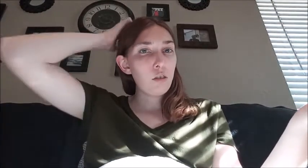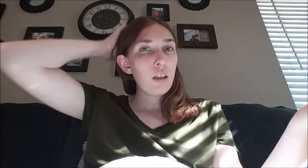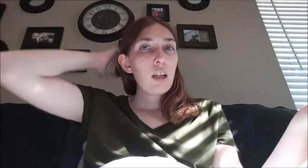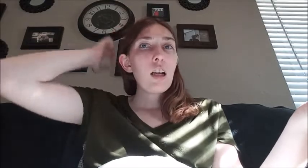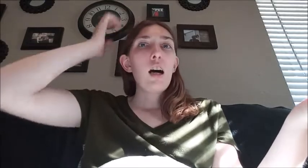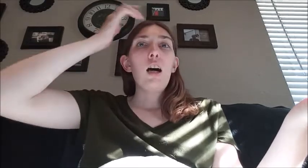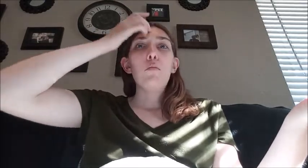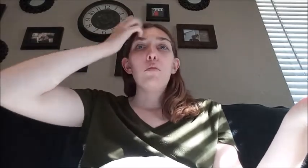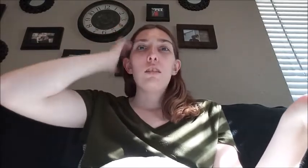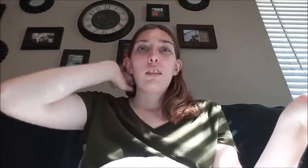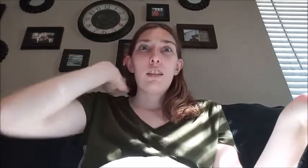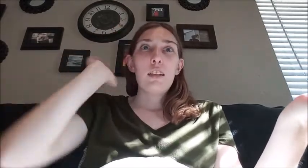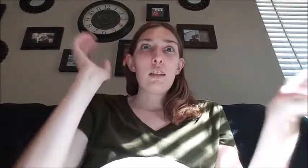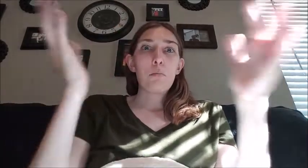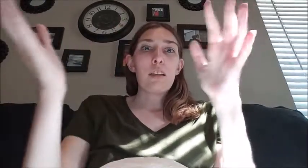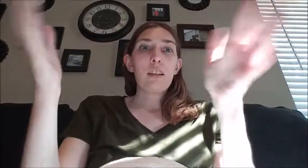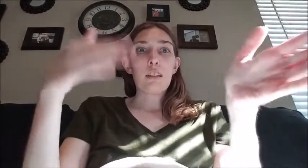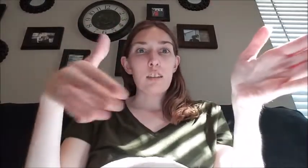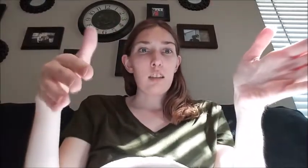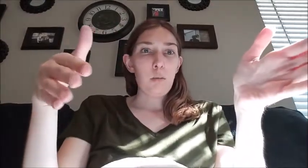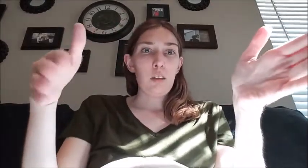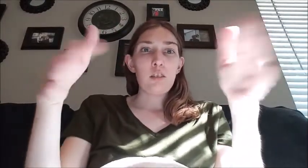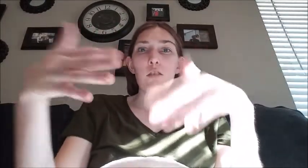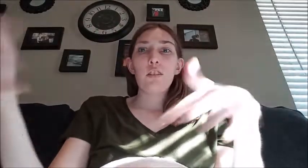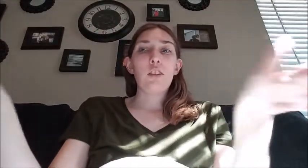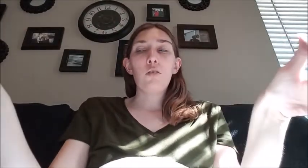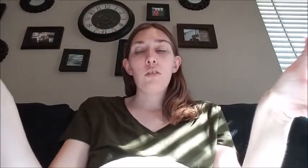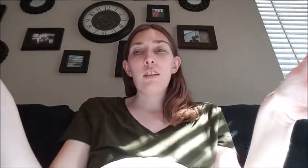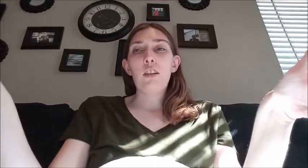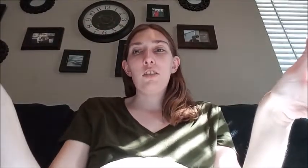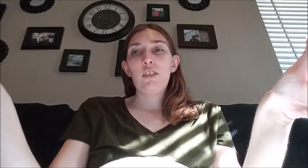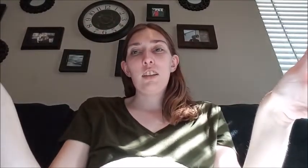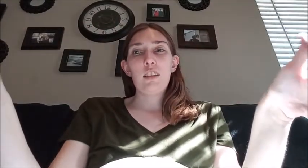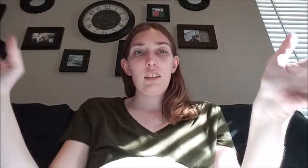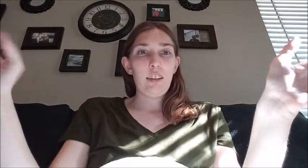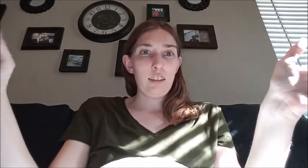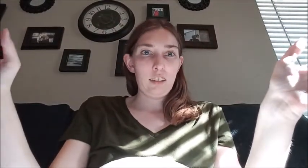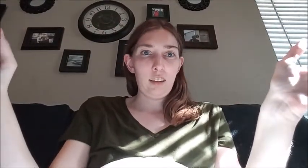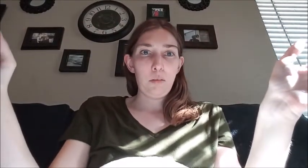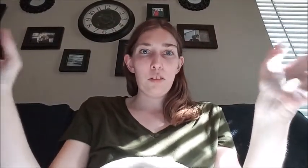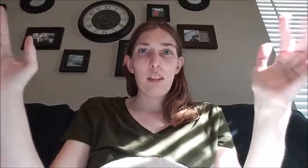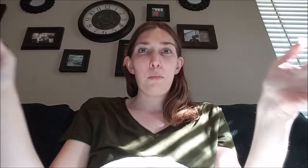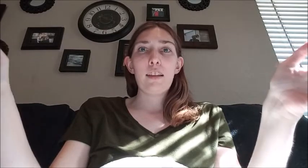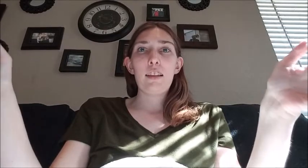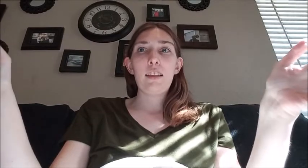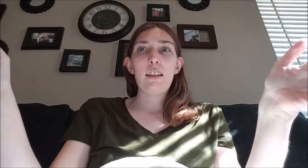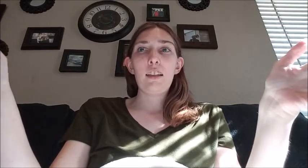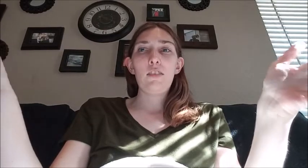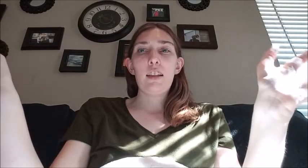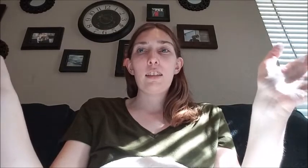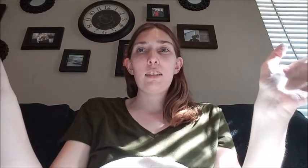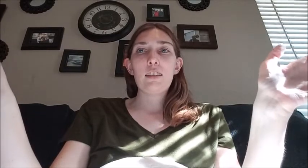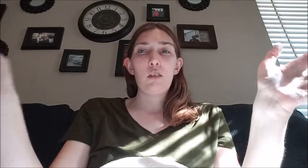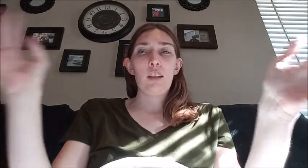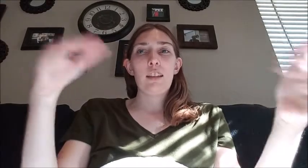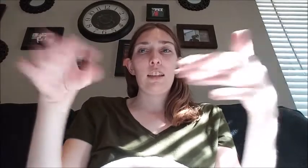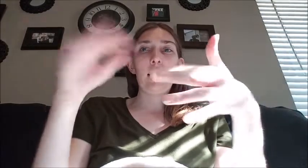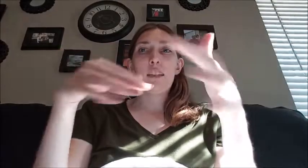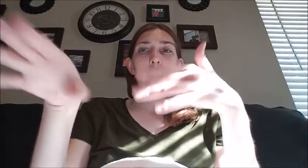to um unless I'm making like a disclaimer that's literally the only thing you have to read is like disclaimers that I make in advance or like that I add to